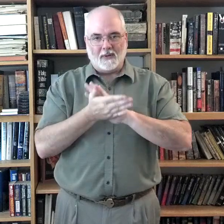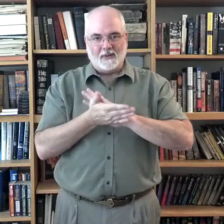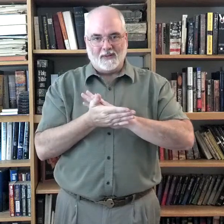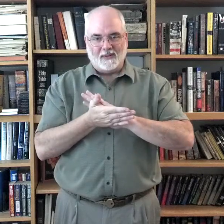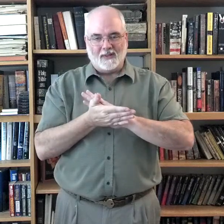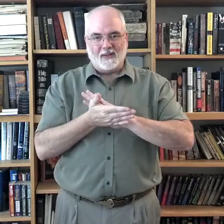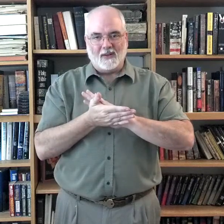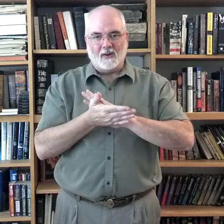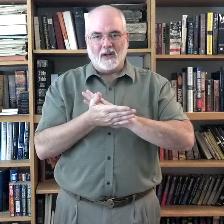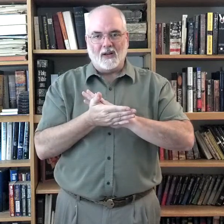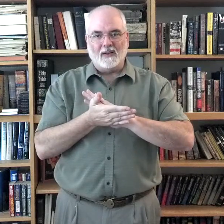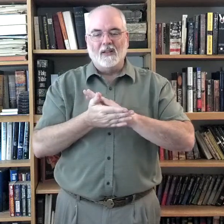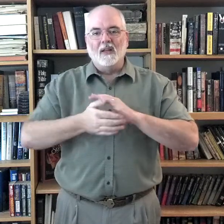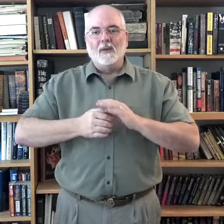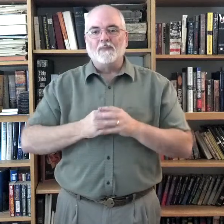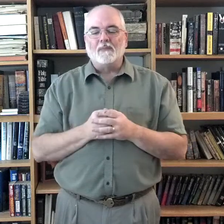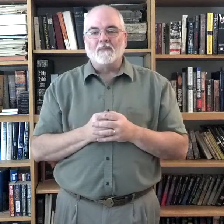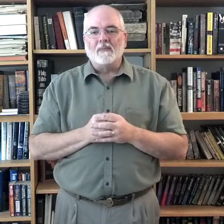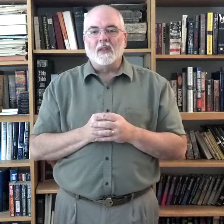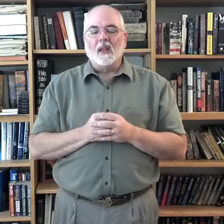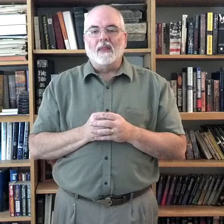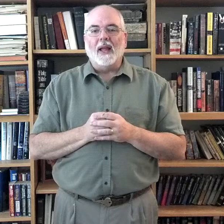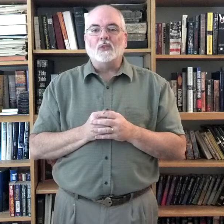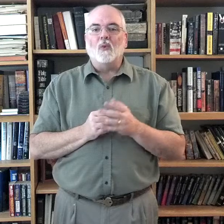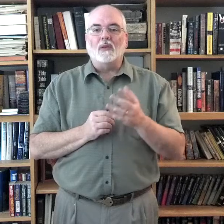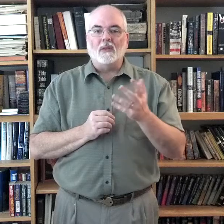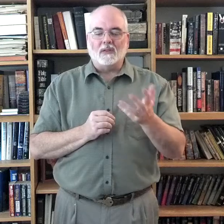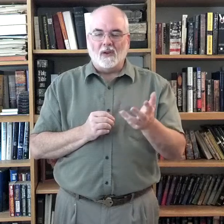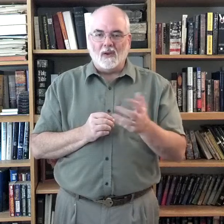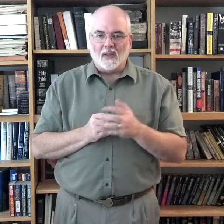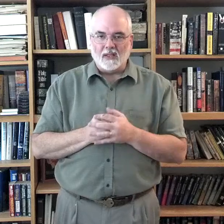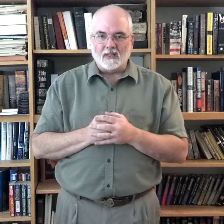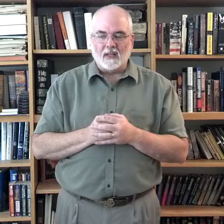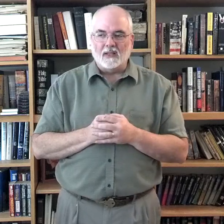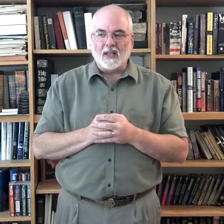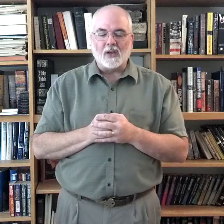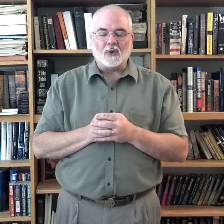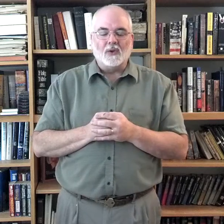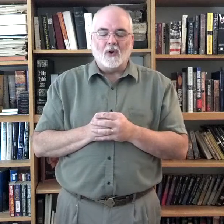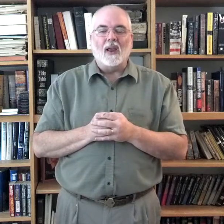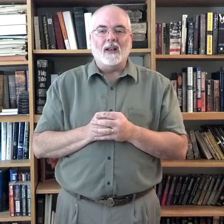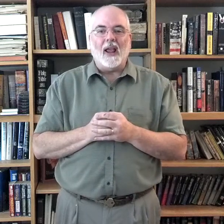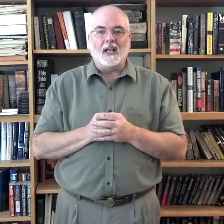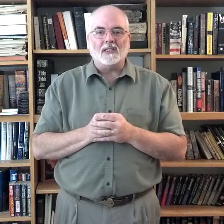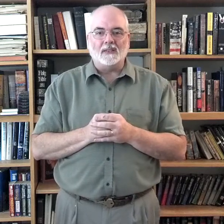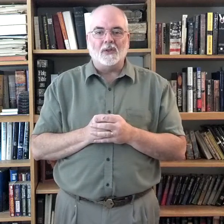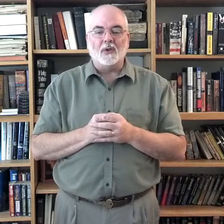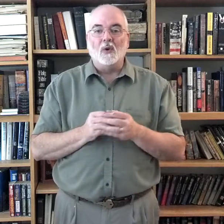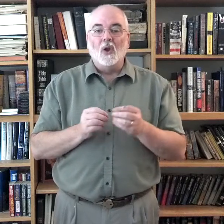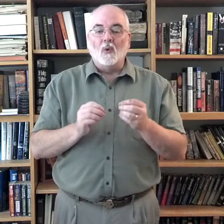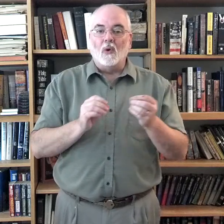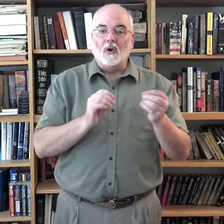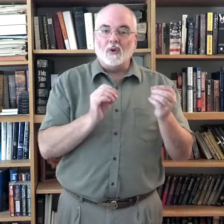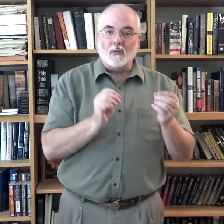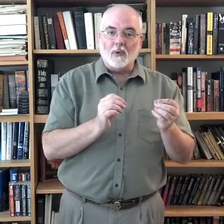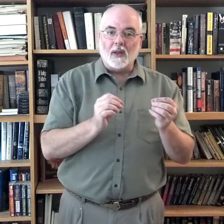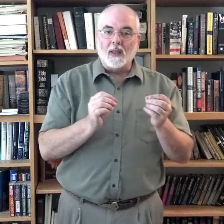Alright? That's what the song is actually trying to ask us to do. We're interpreting the